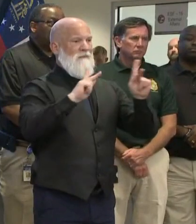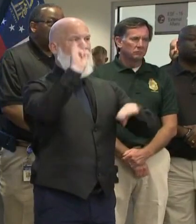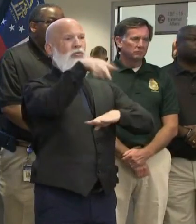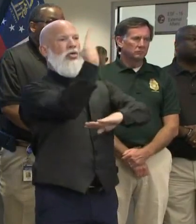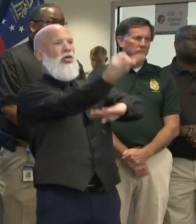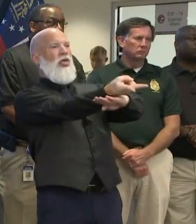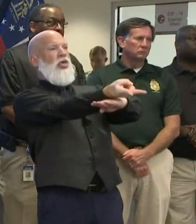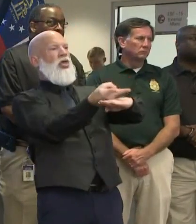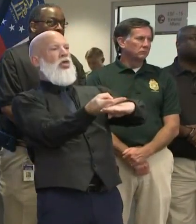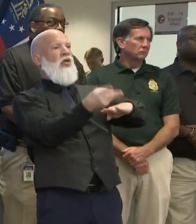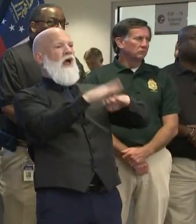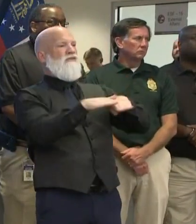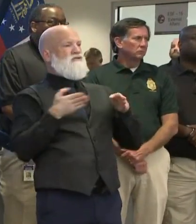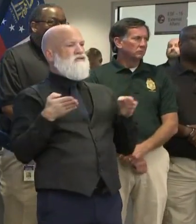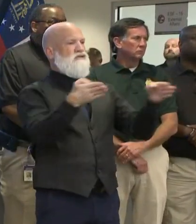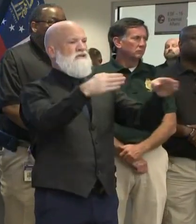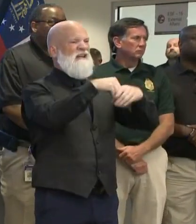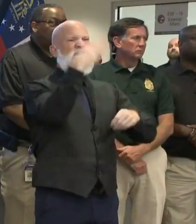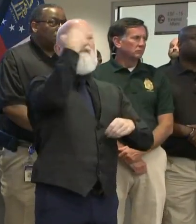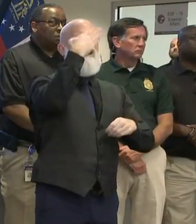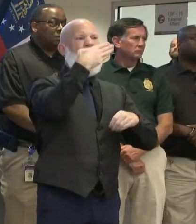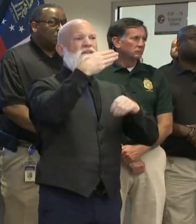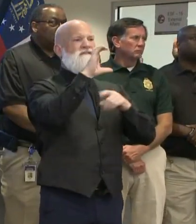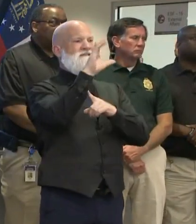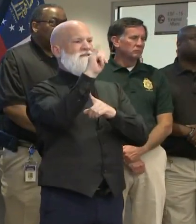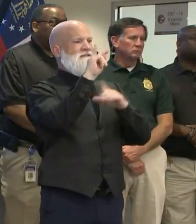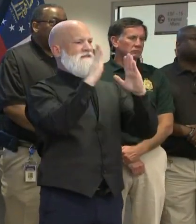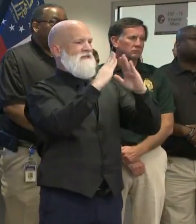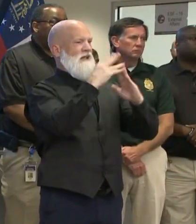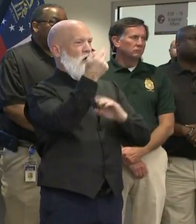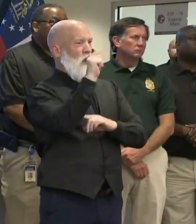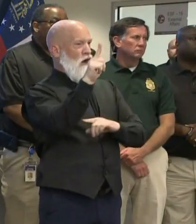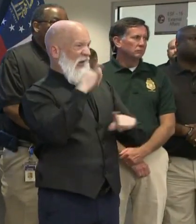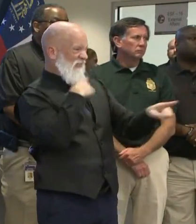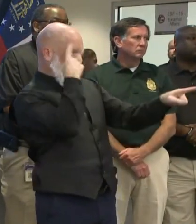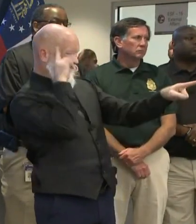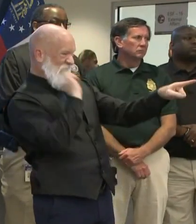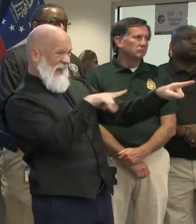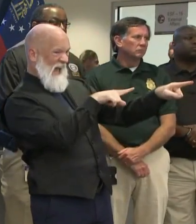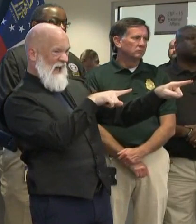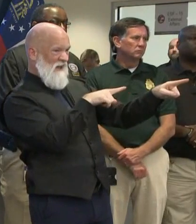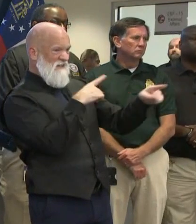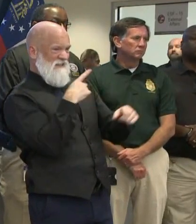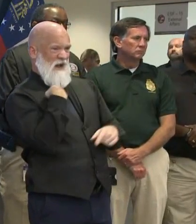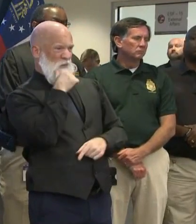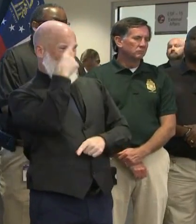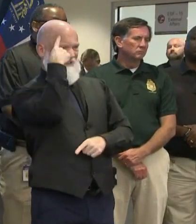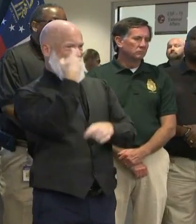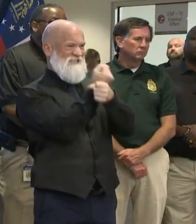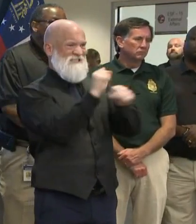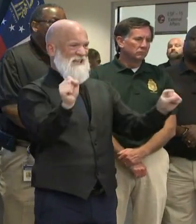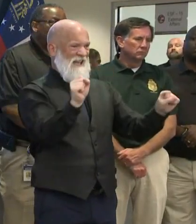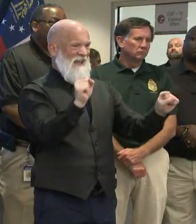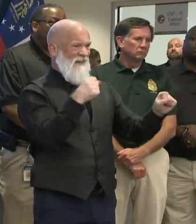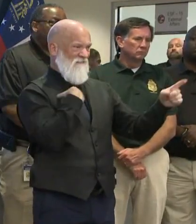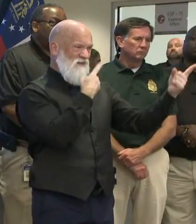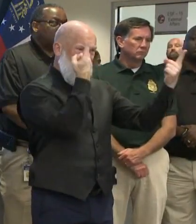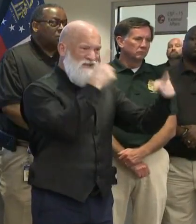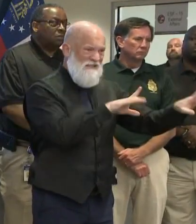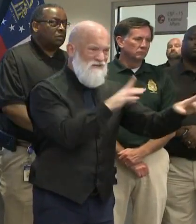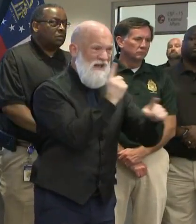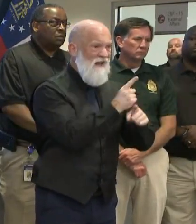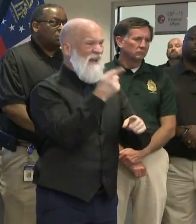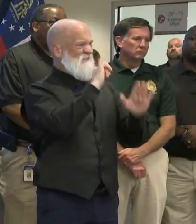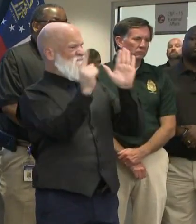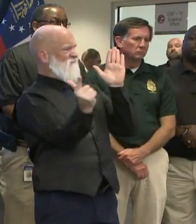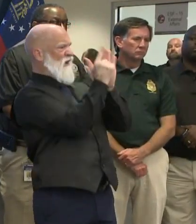would agree with me that that's not a good thing for people to do. It's against the law, I would think in the city.